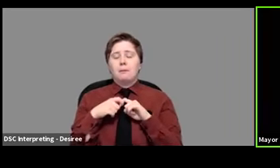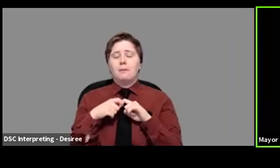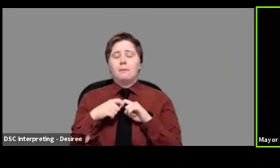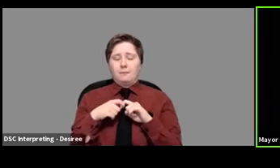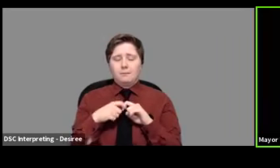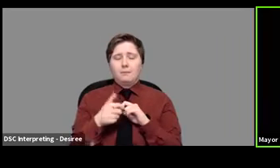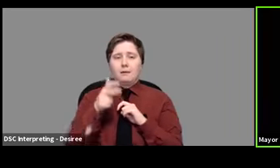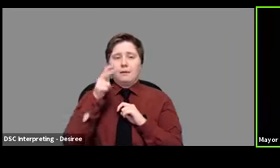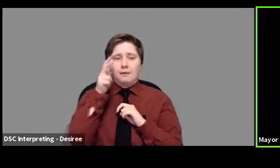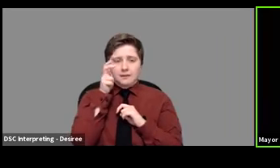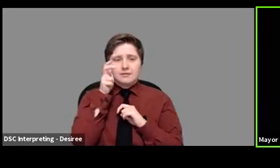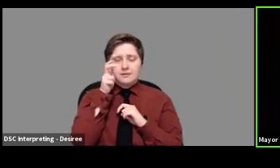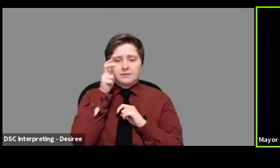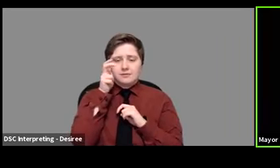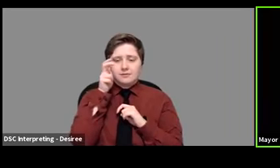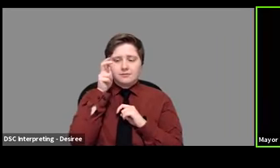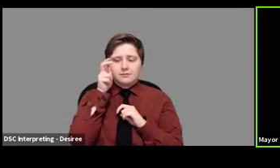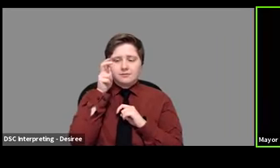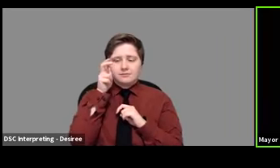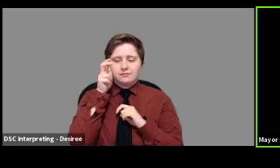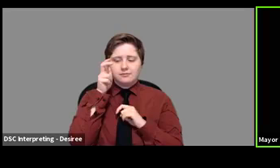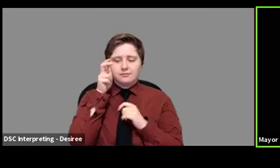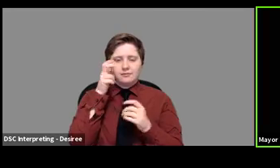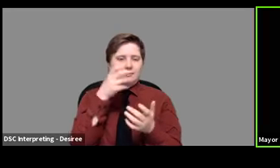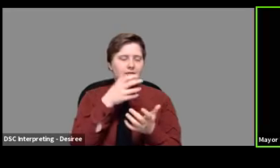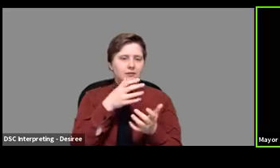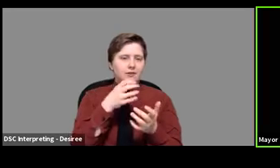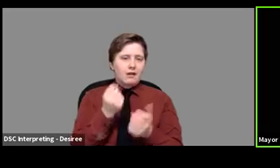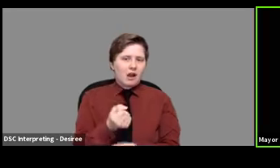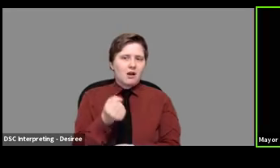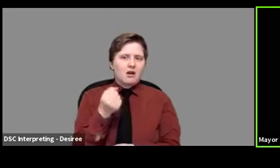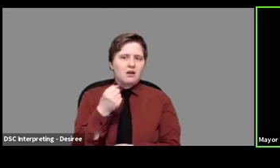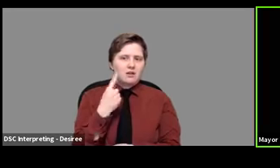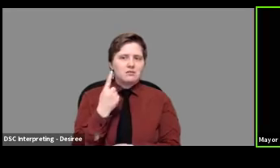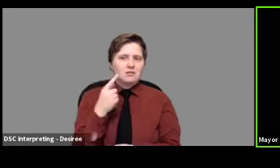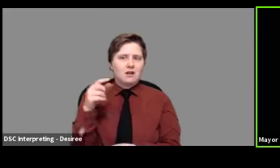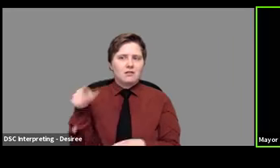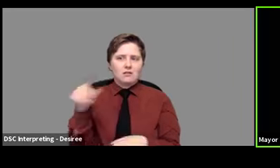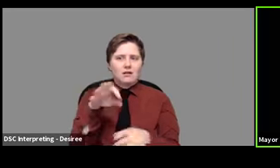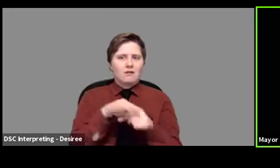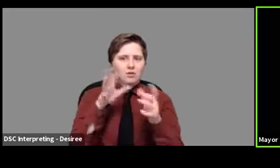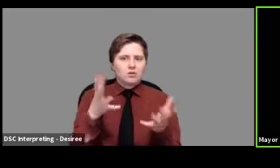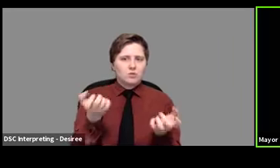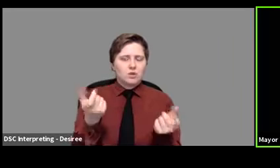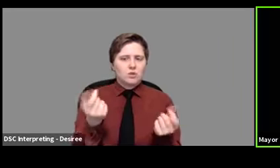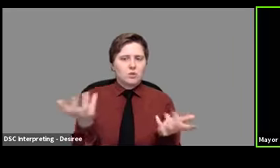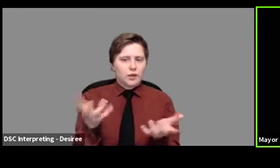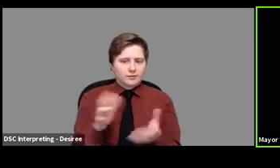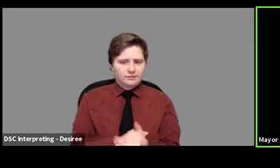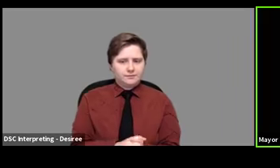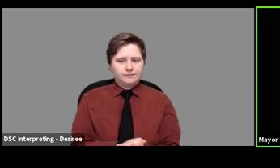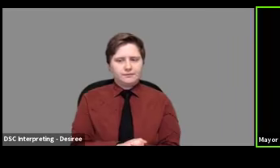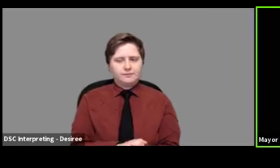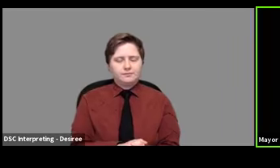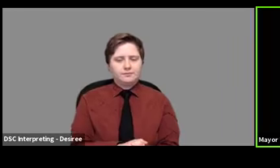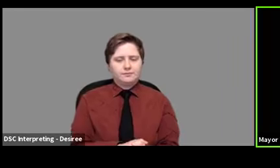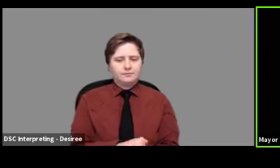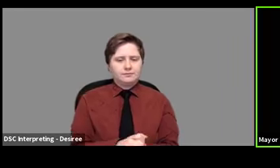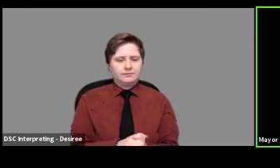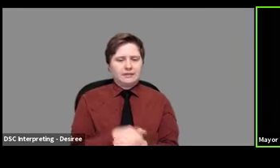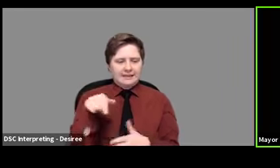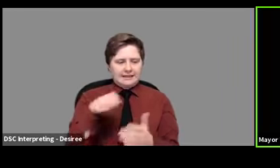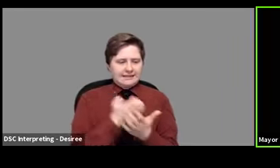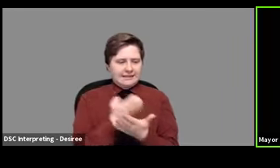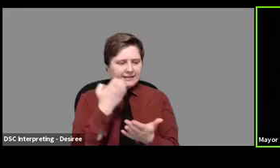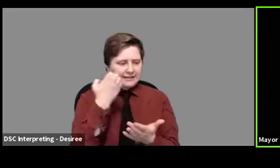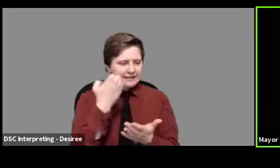and, uh, and understand what the voters want to do. Um, what has this economic,